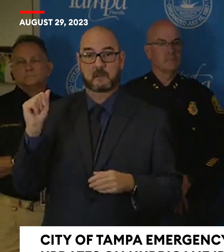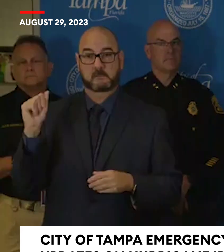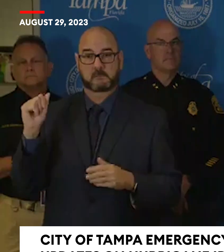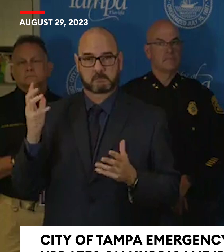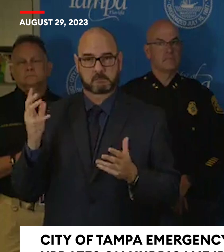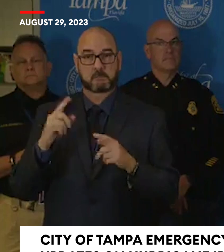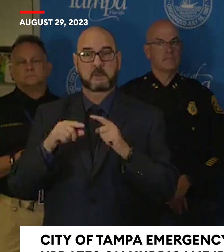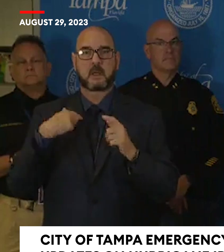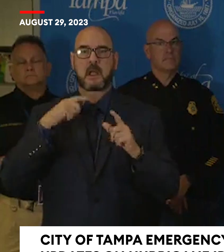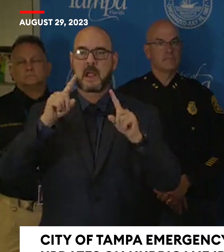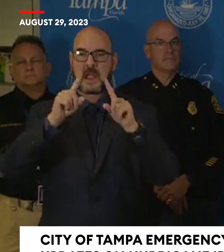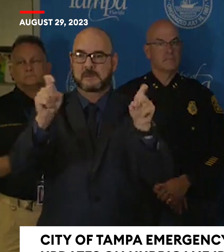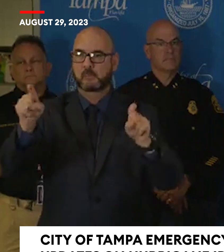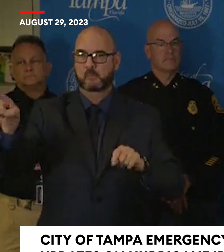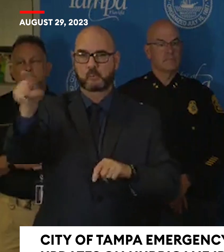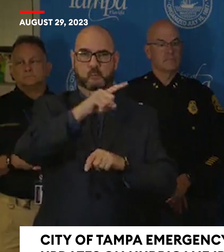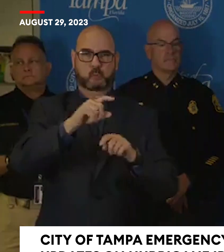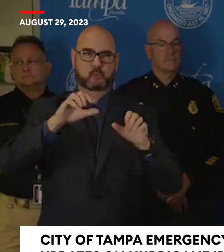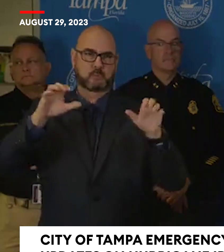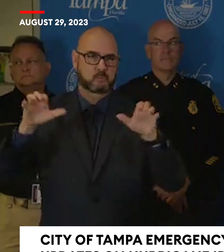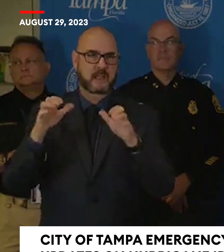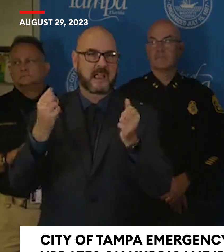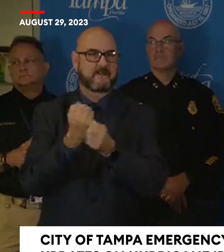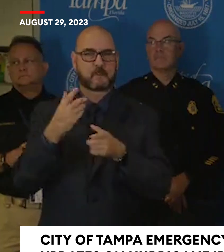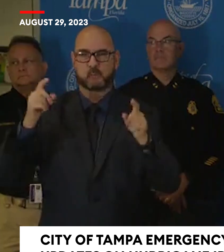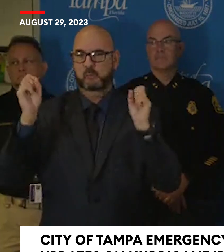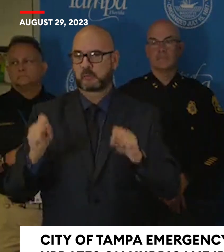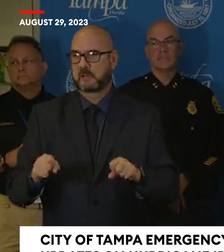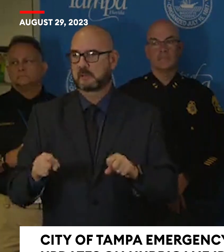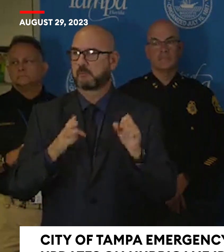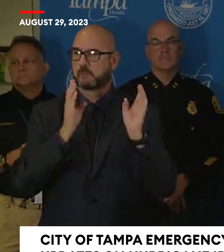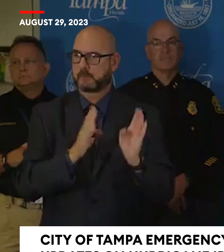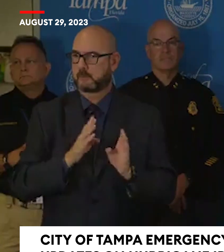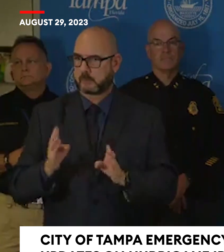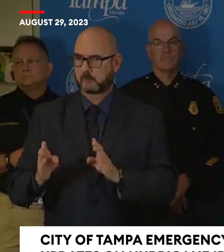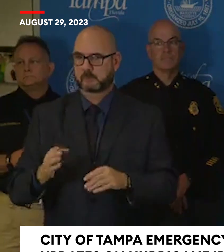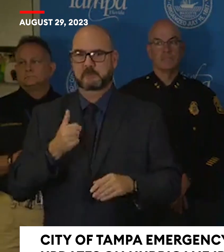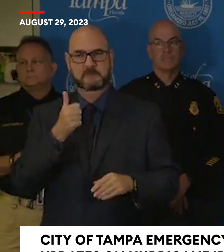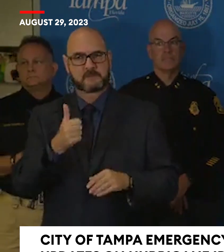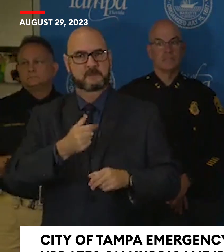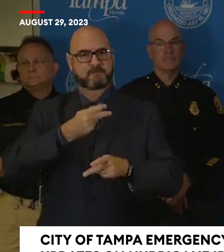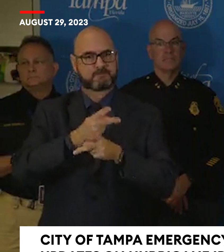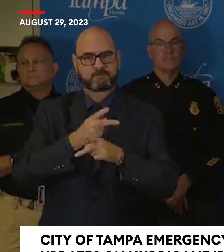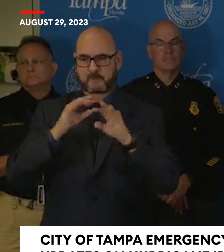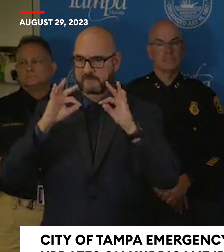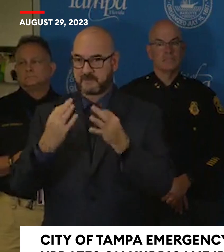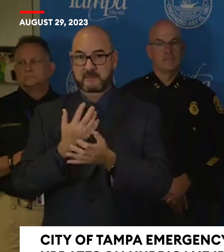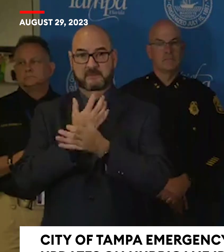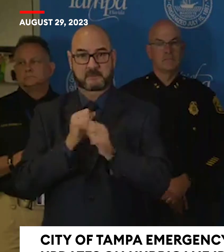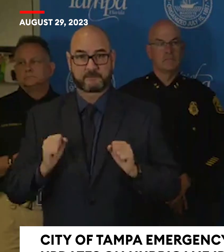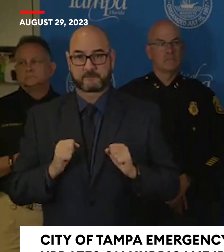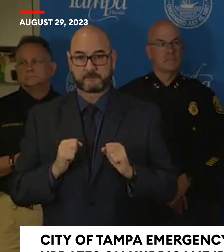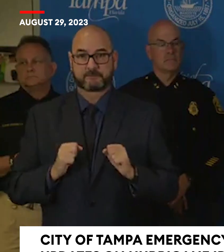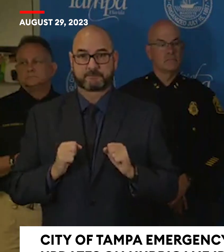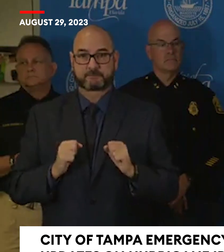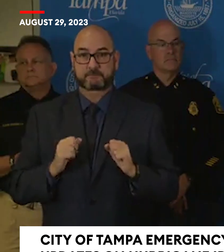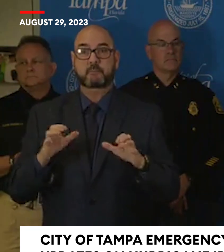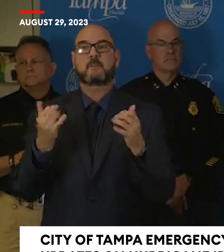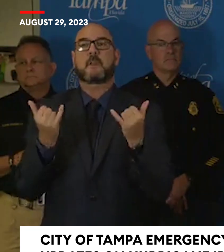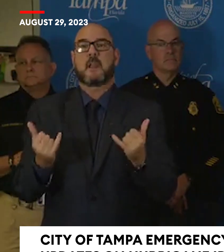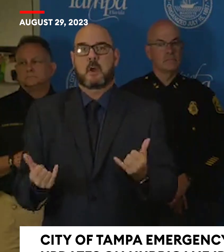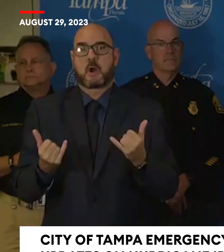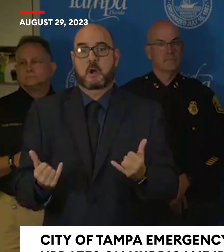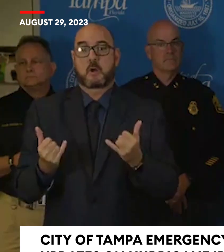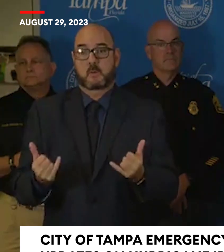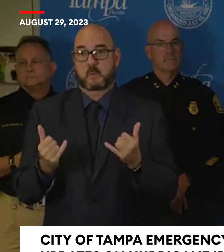you can to prepare and to keep yourself and your family safe. So do those things now. We all